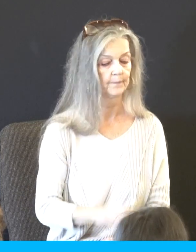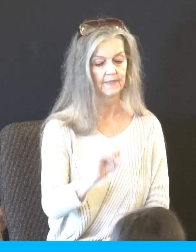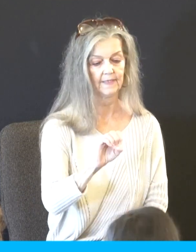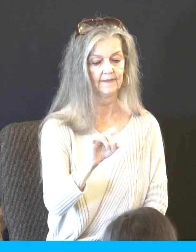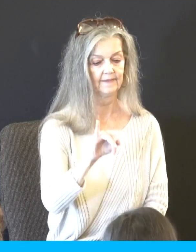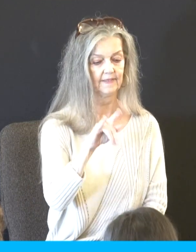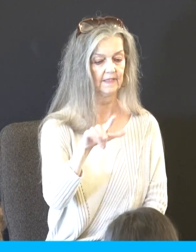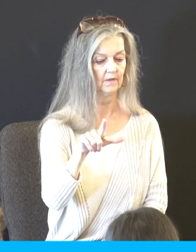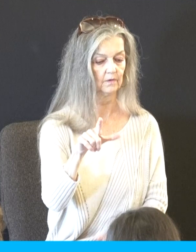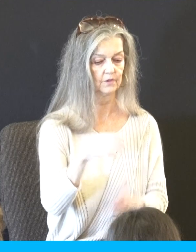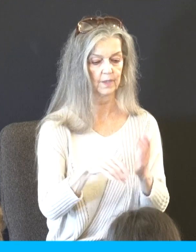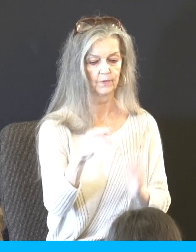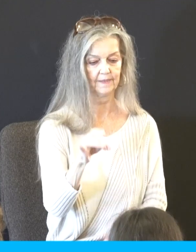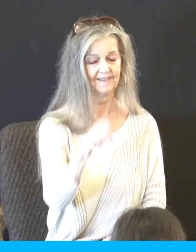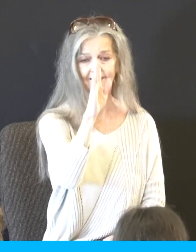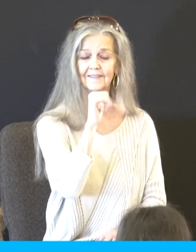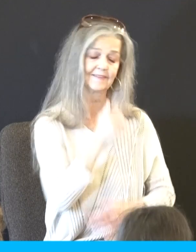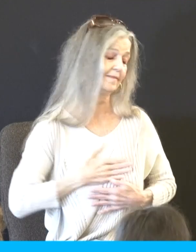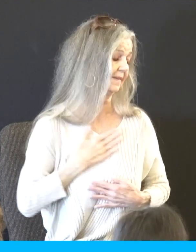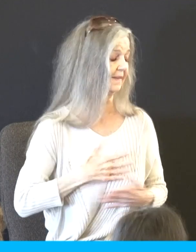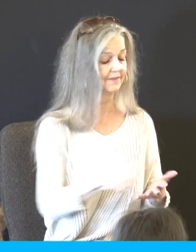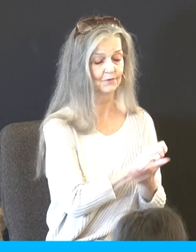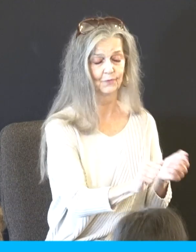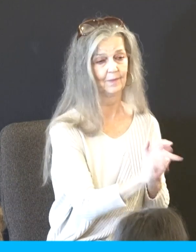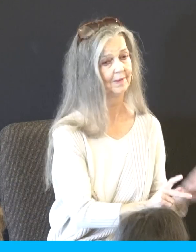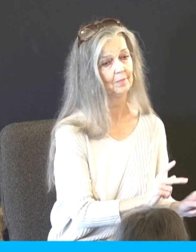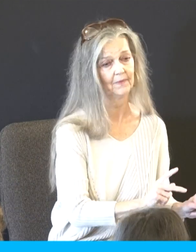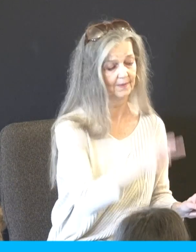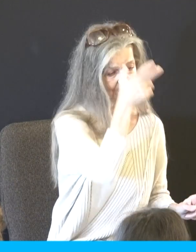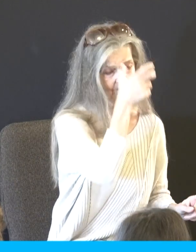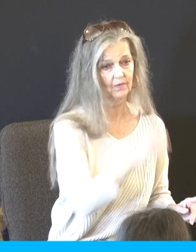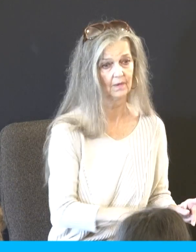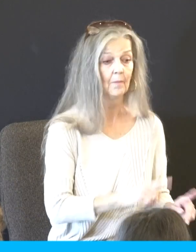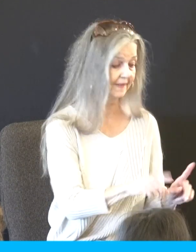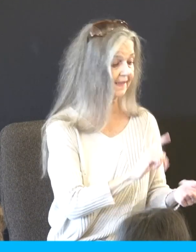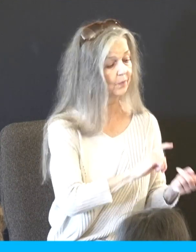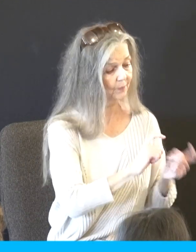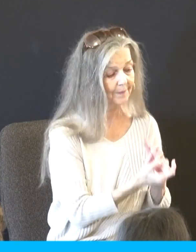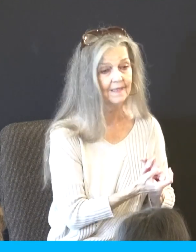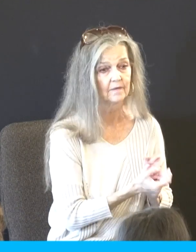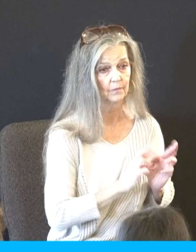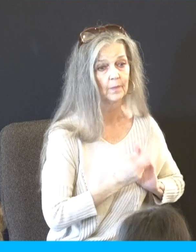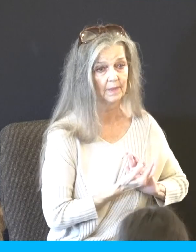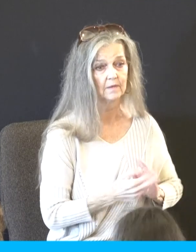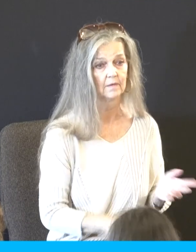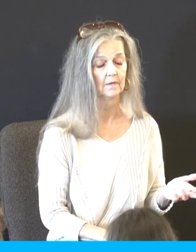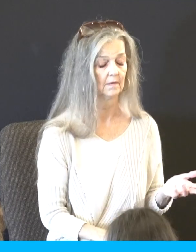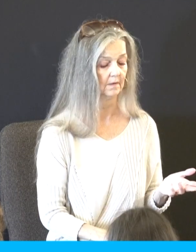takes no pleasure or delight in the destruction of the wicked, but that the wicked might turn. Talks about how there's one mediator